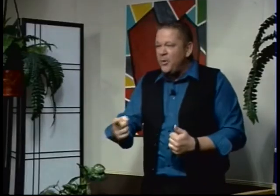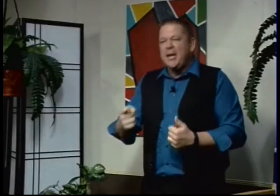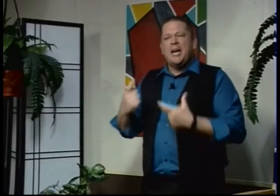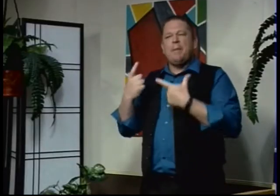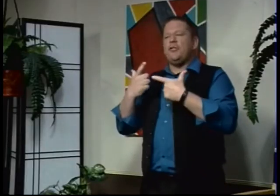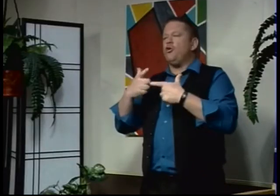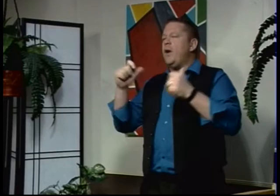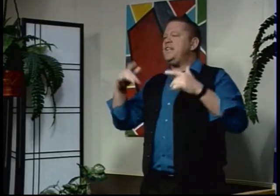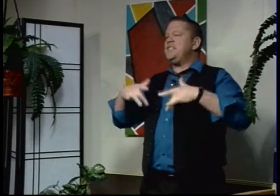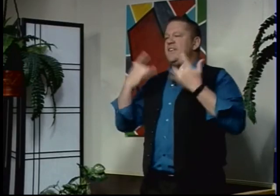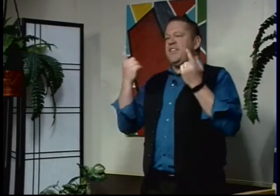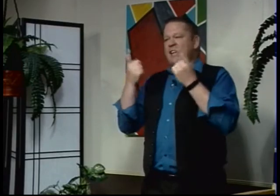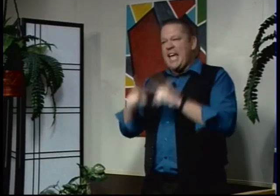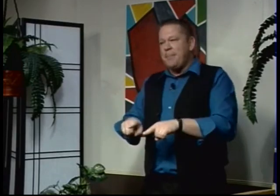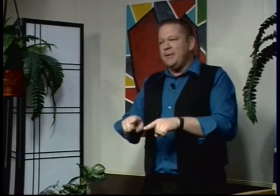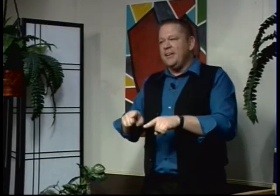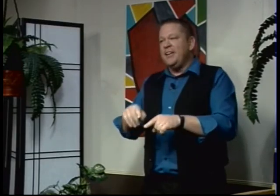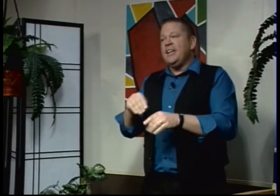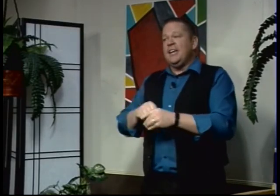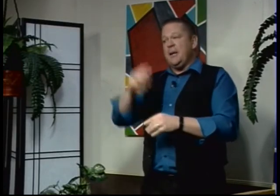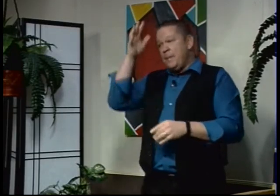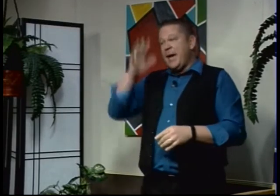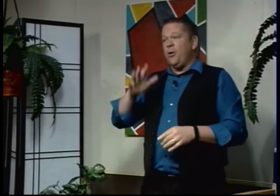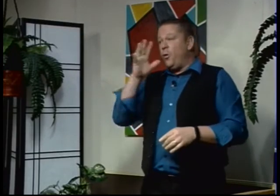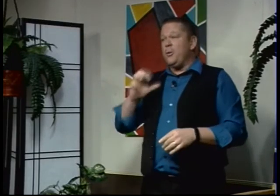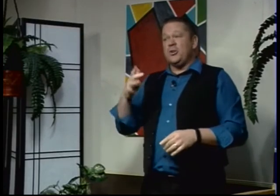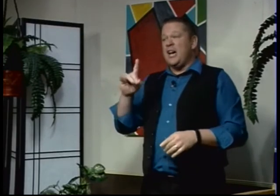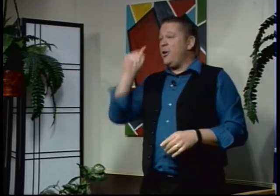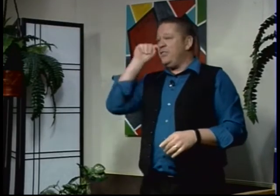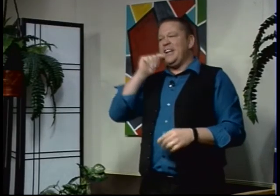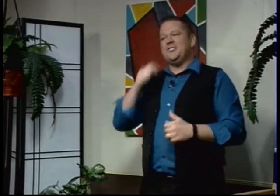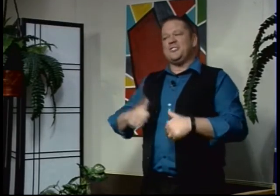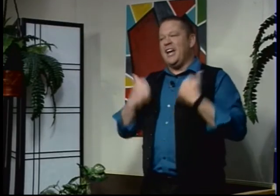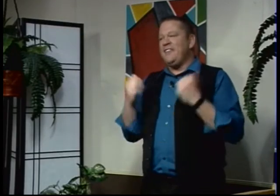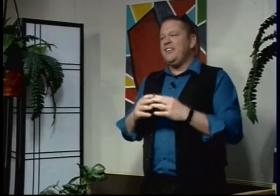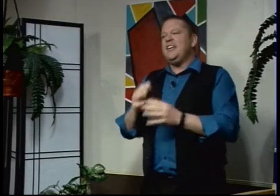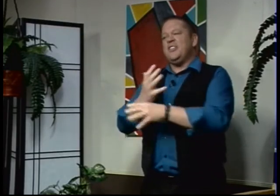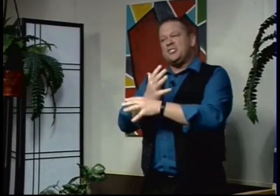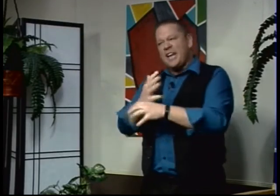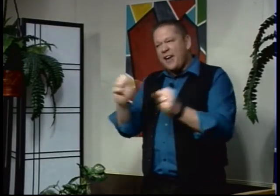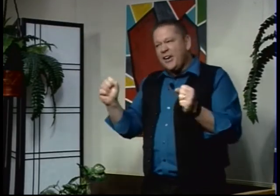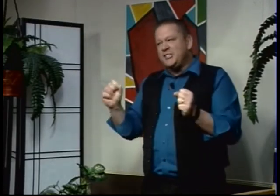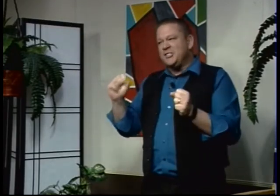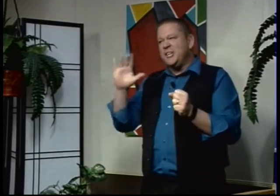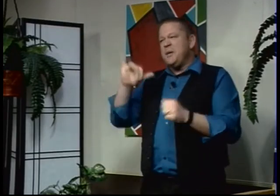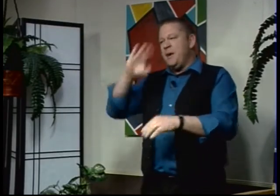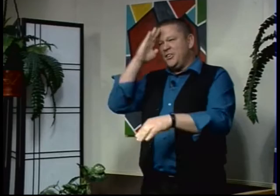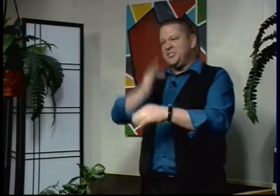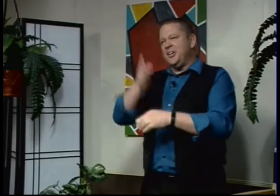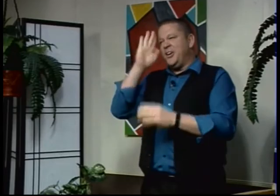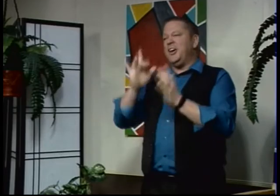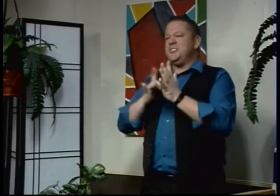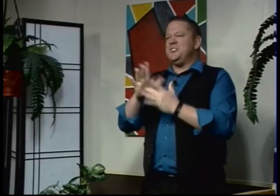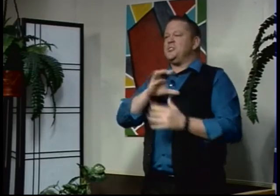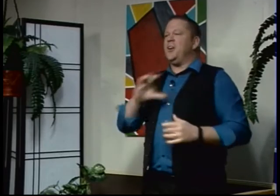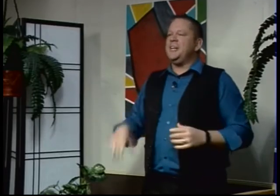about the greatest event that can happen in a man or woman or child or teenager's life, the salvation by the Son of God, Jesus Christ.